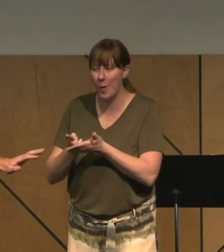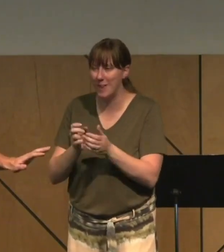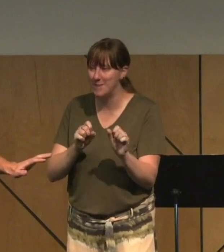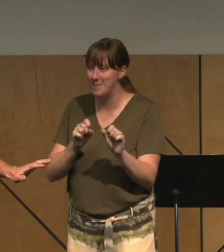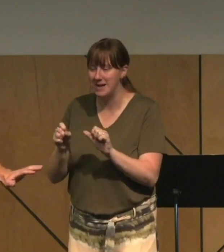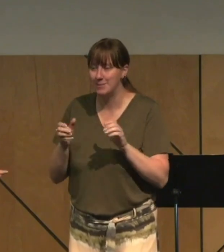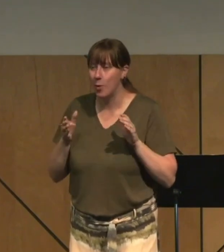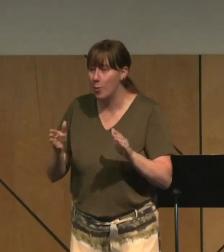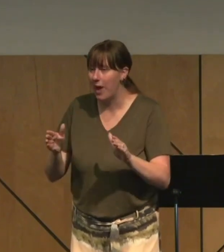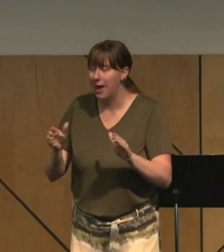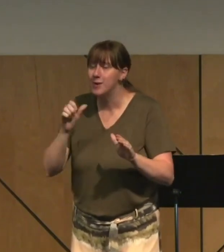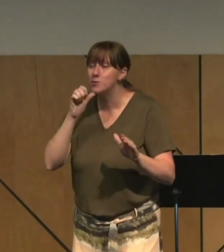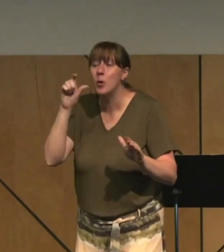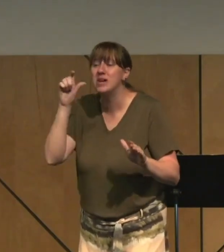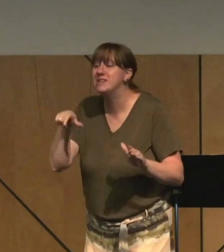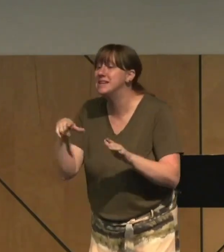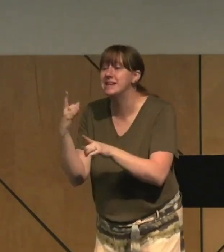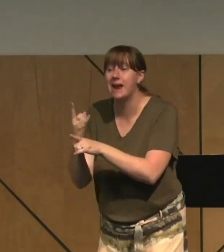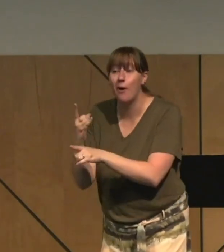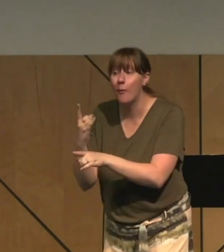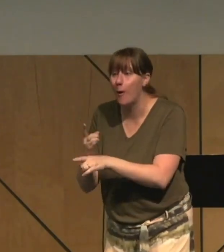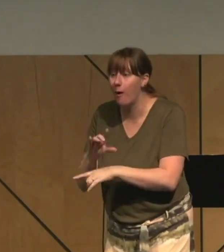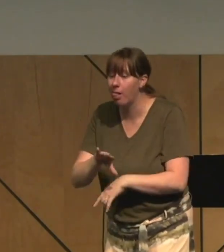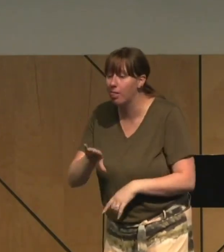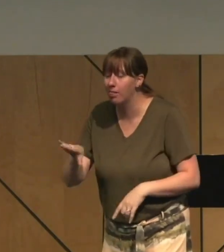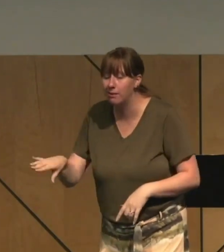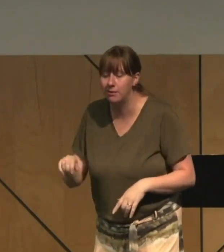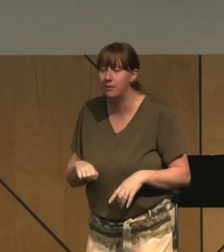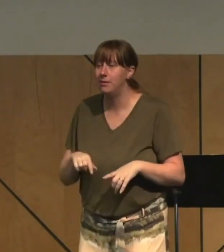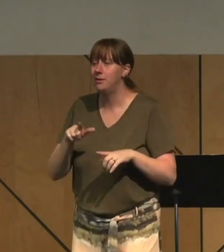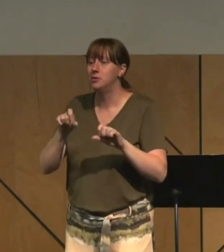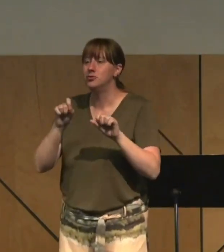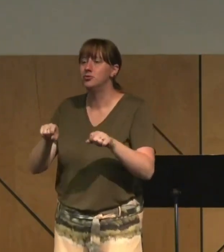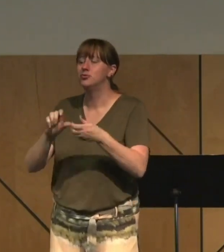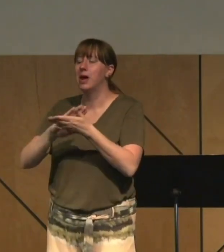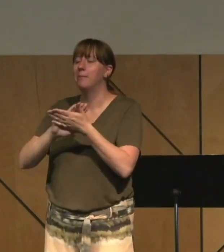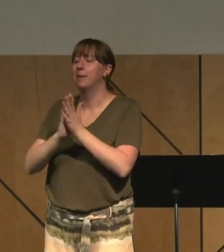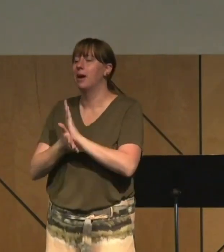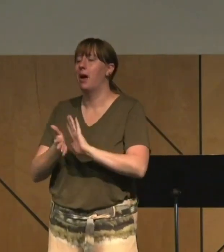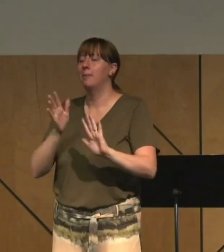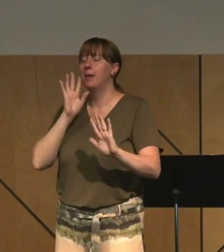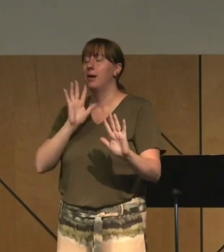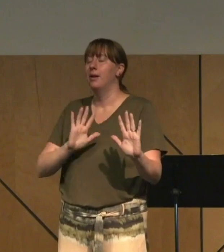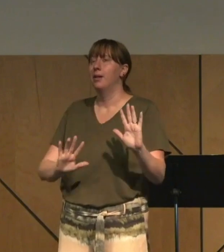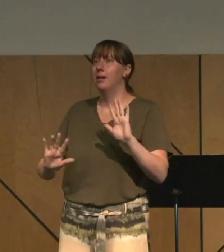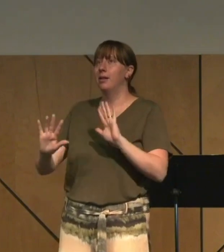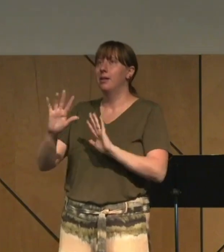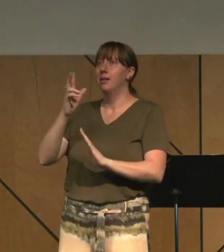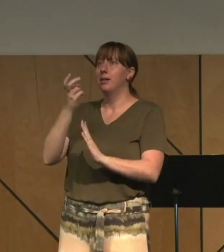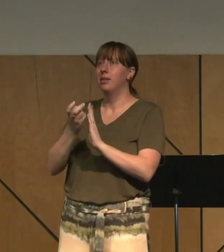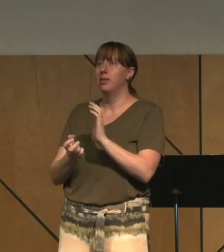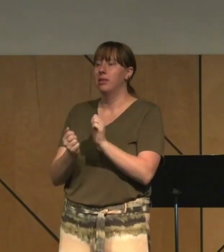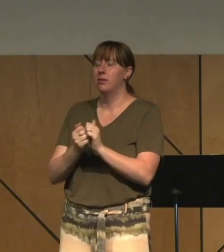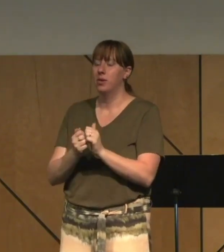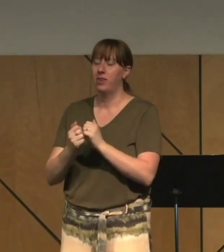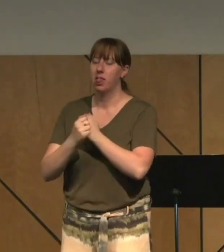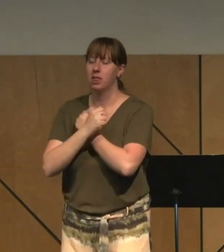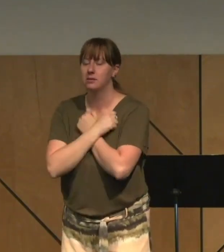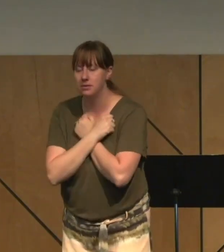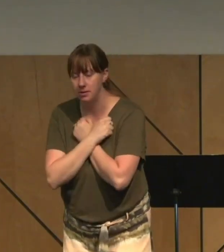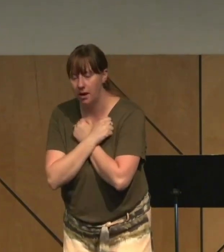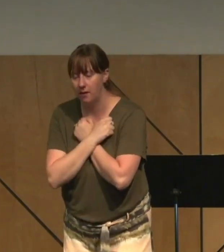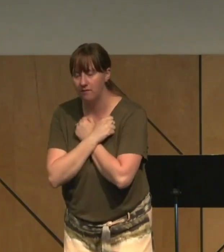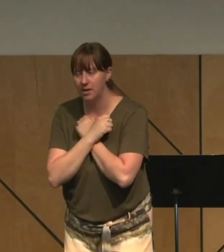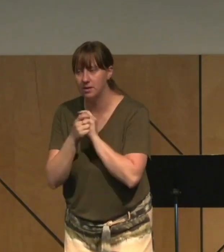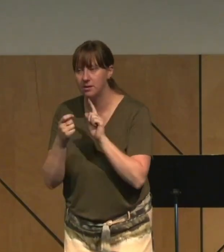No alcohol needed. Don't even bother with that. Be intoxicated in the love of your wife, of your youth.